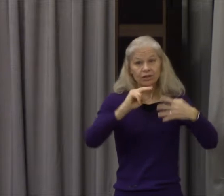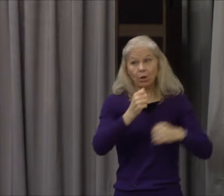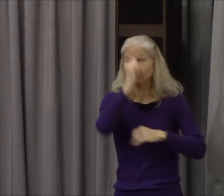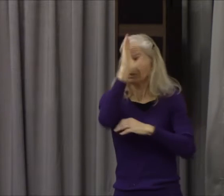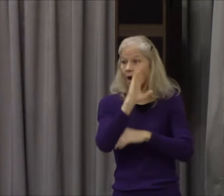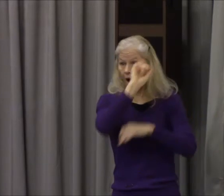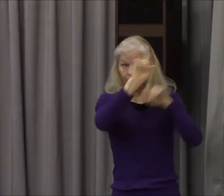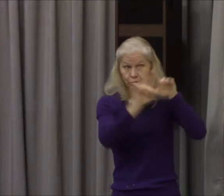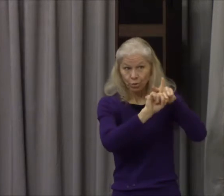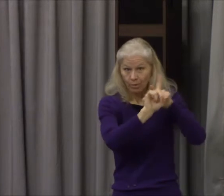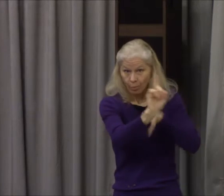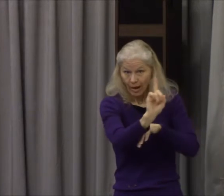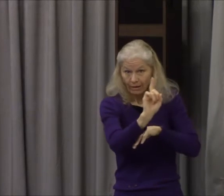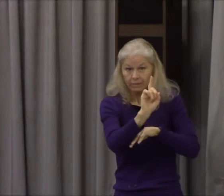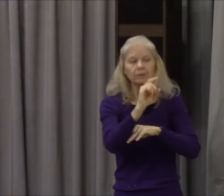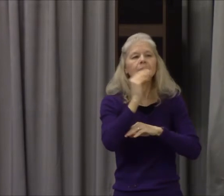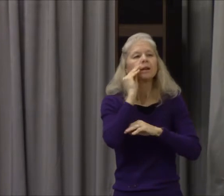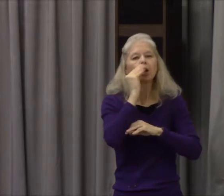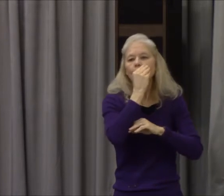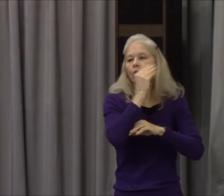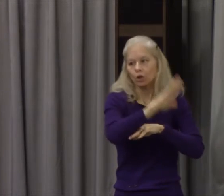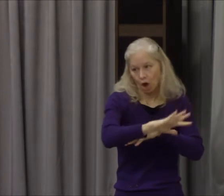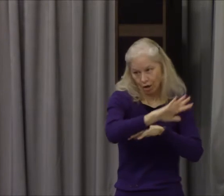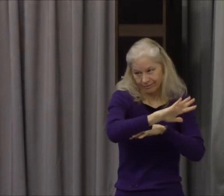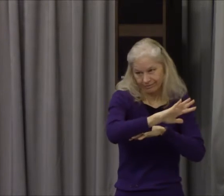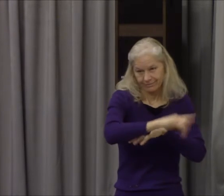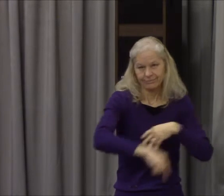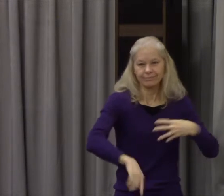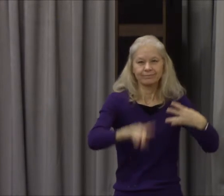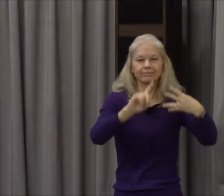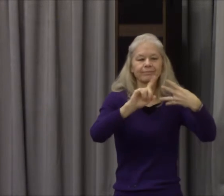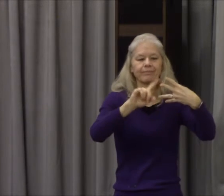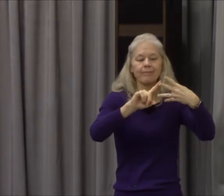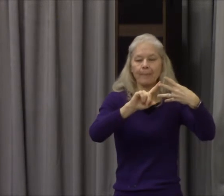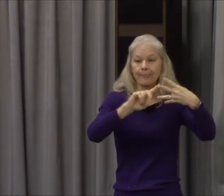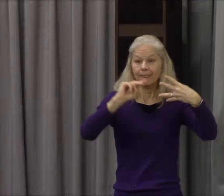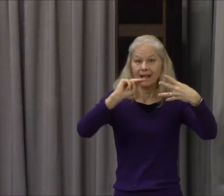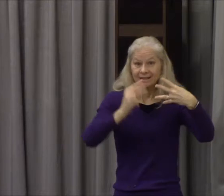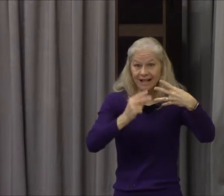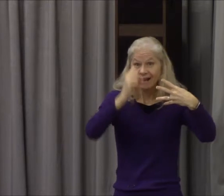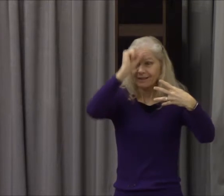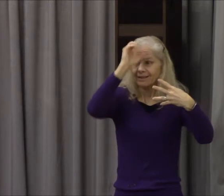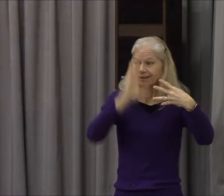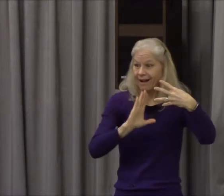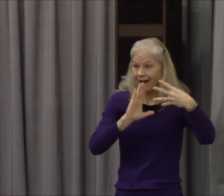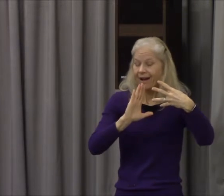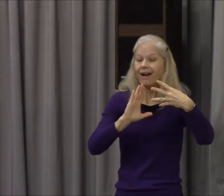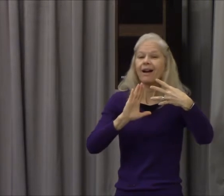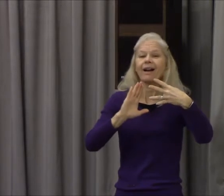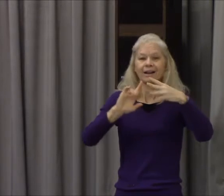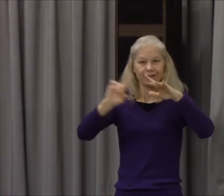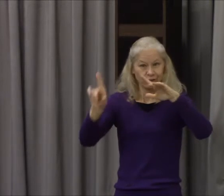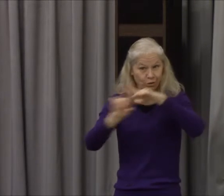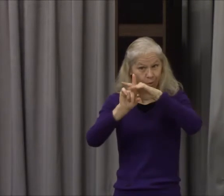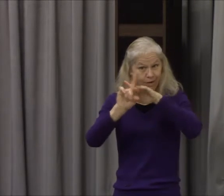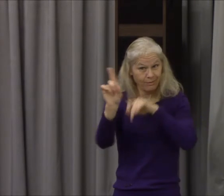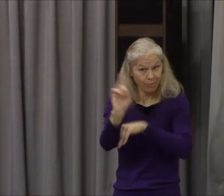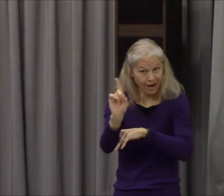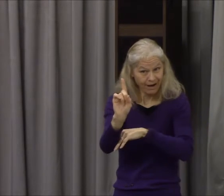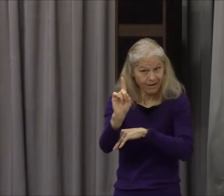and he showed us the sting of sin God comes to Moses on Mount